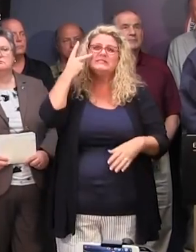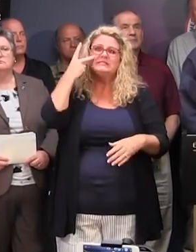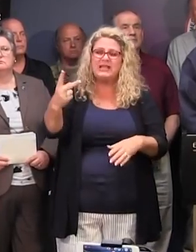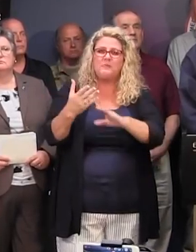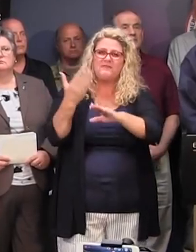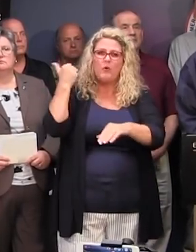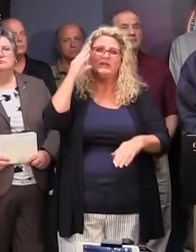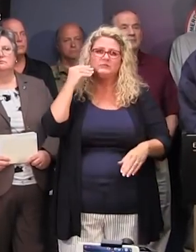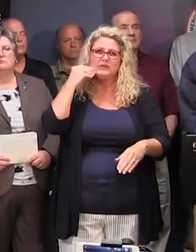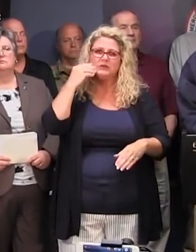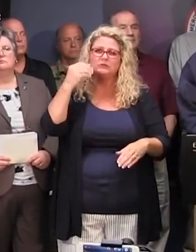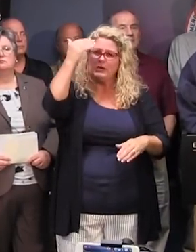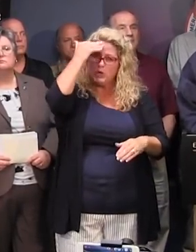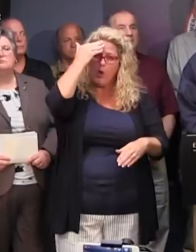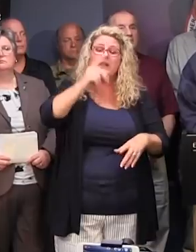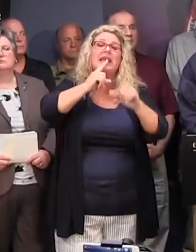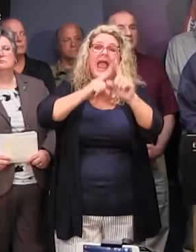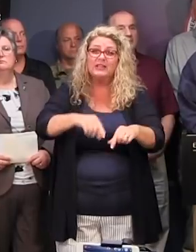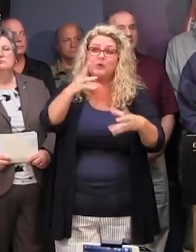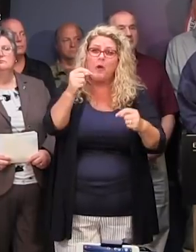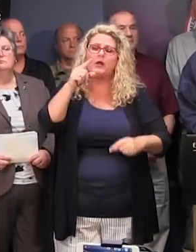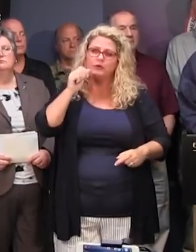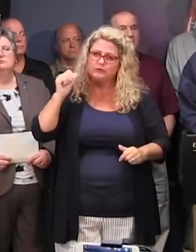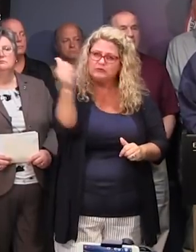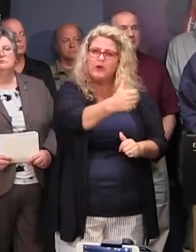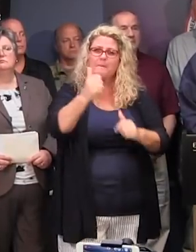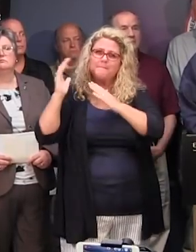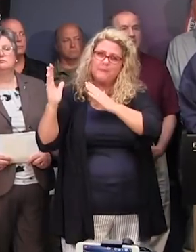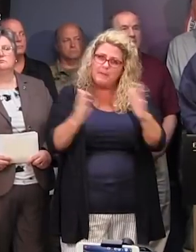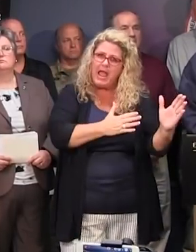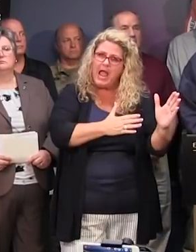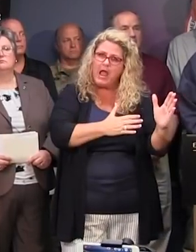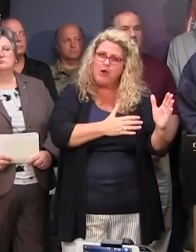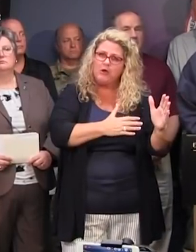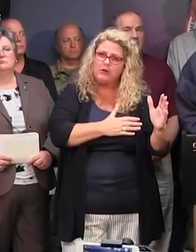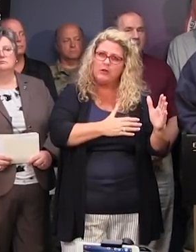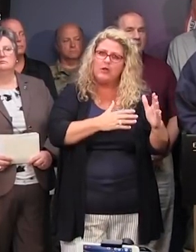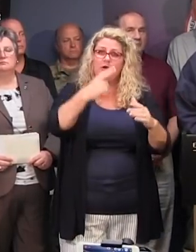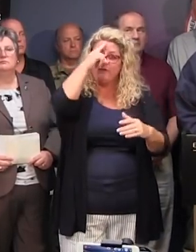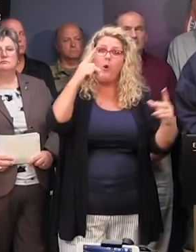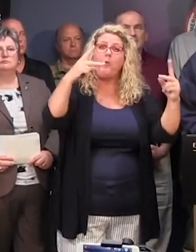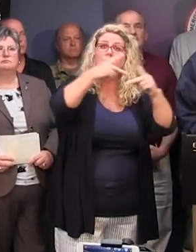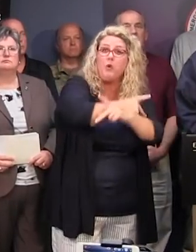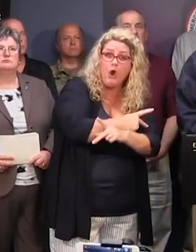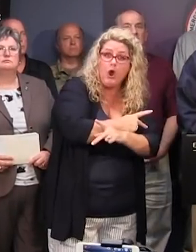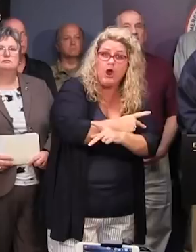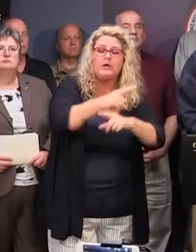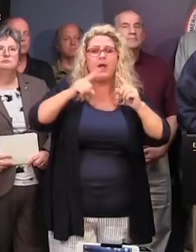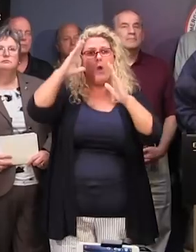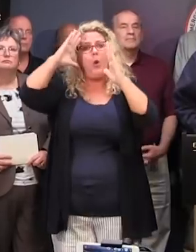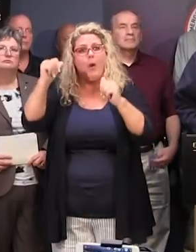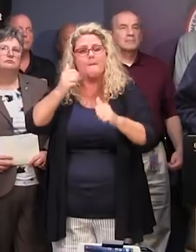So the answer is be prepared, prepare for the worst, hope for the best, and that's what we do. Governor, we know the roads are running